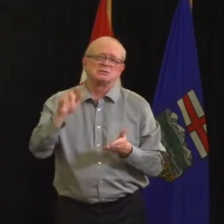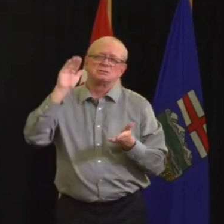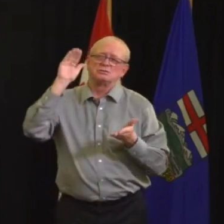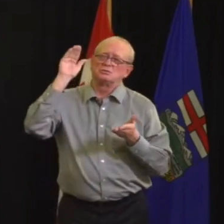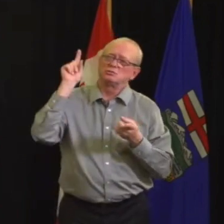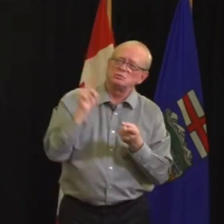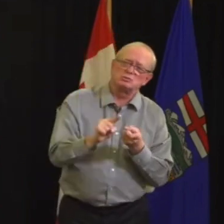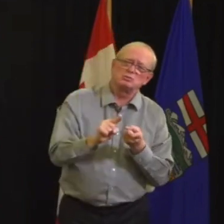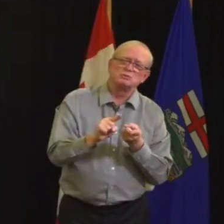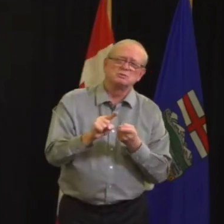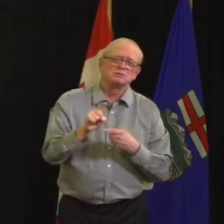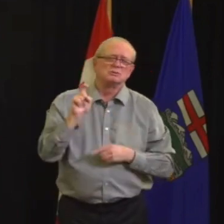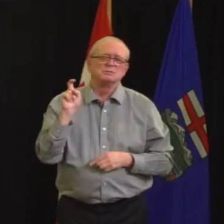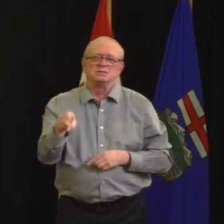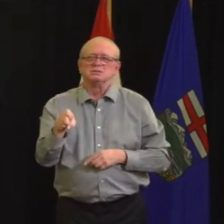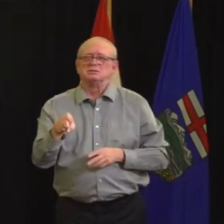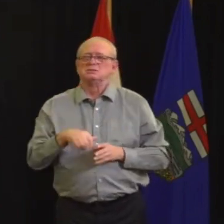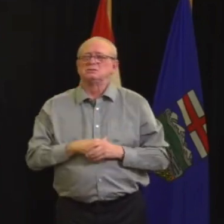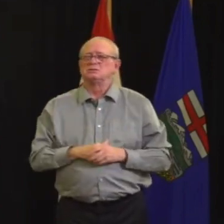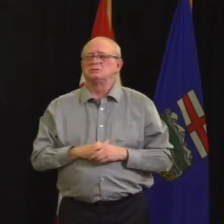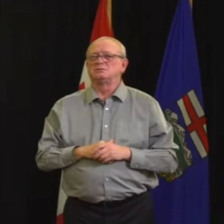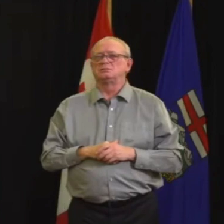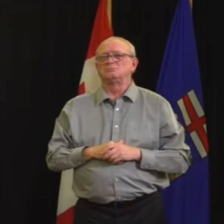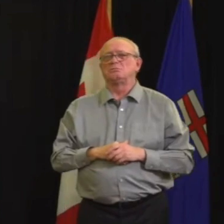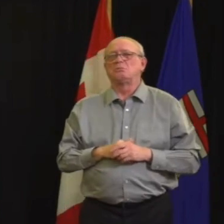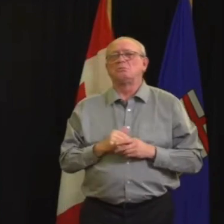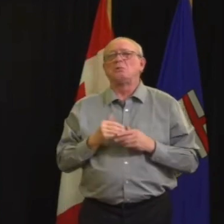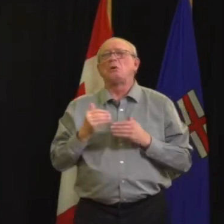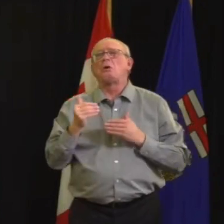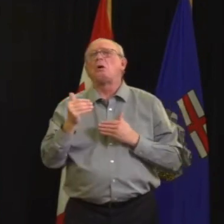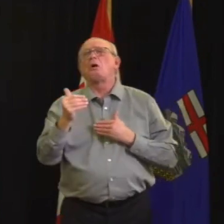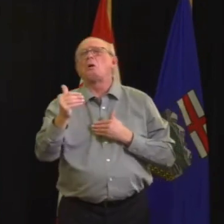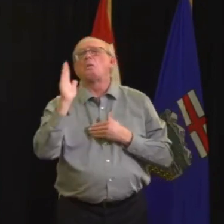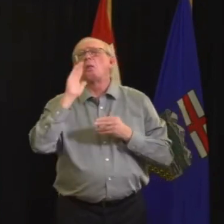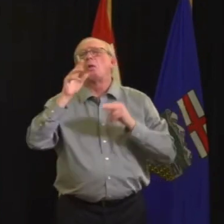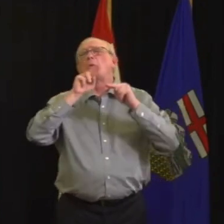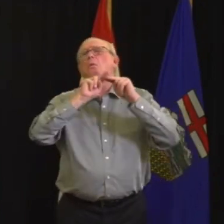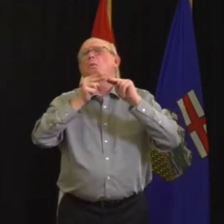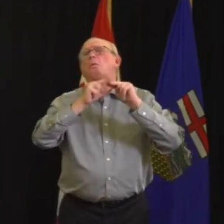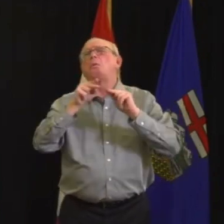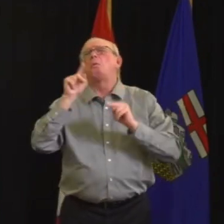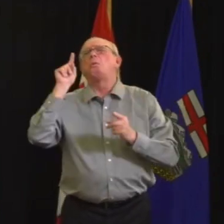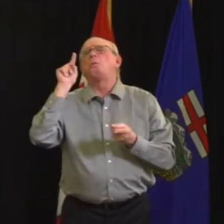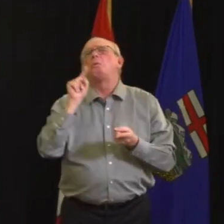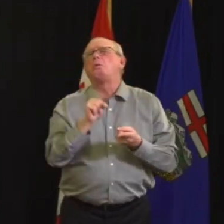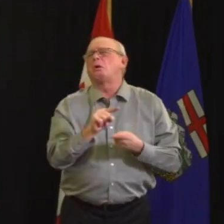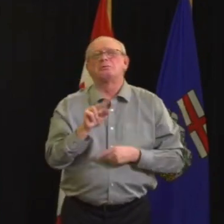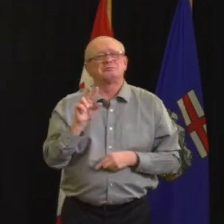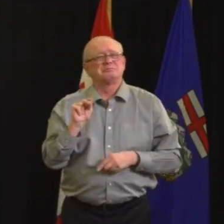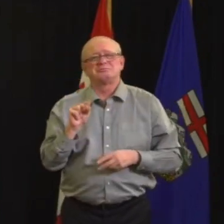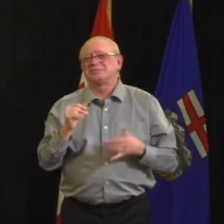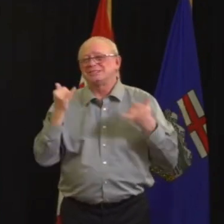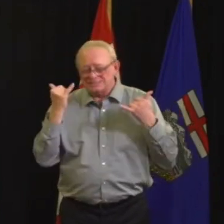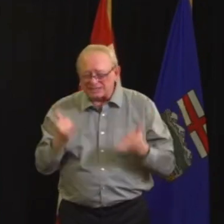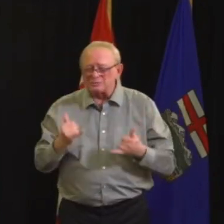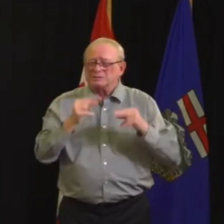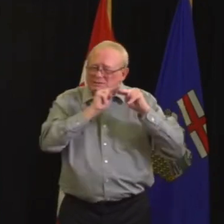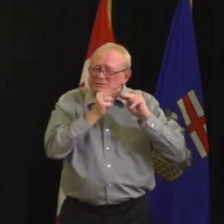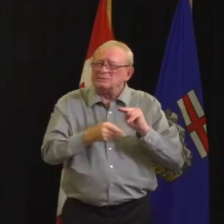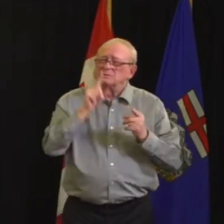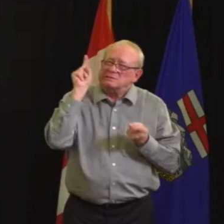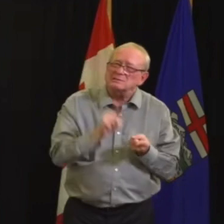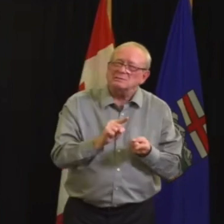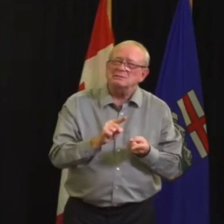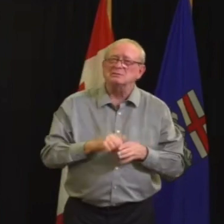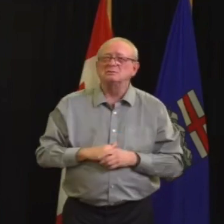I know that these measures will be challenging for many people. I had the privilege of speaking with many people from some of the sectors that these